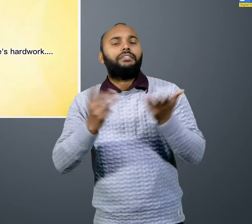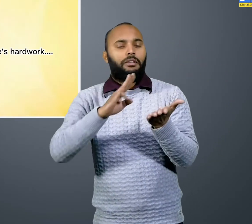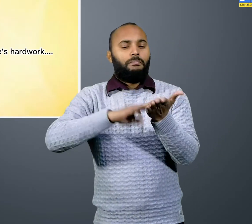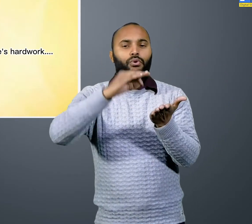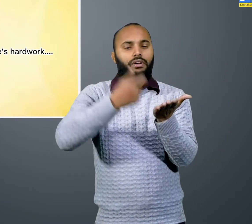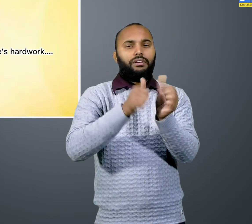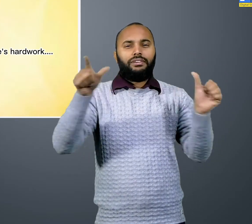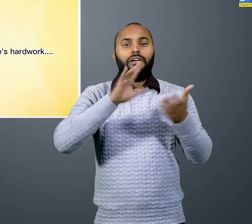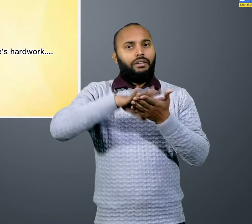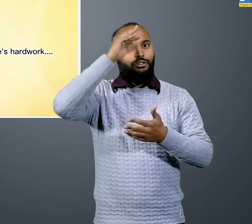Moral of the story